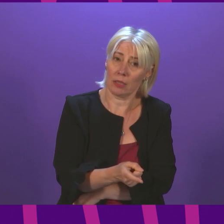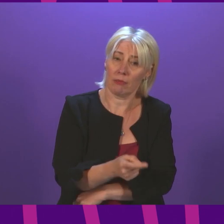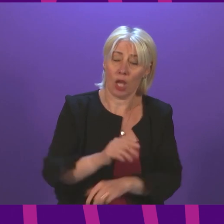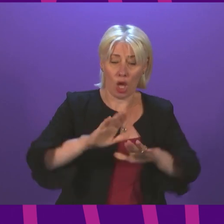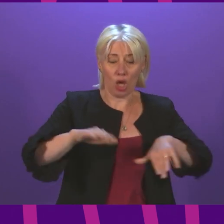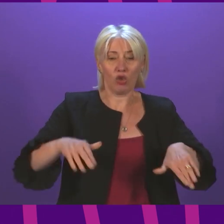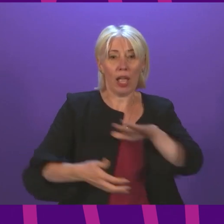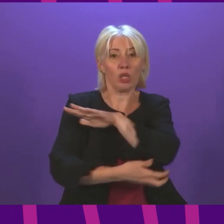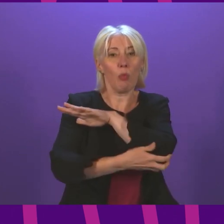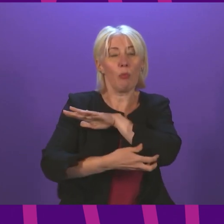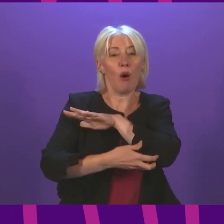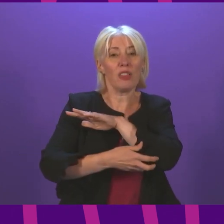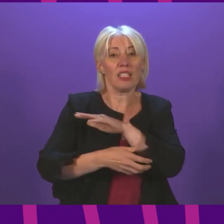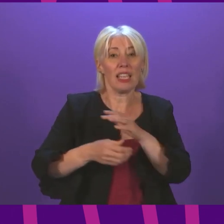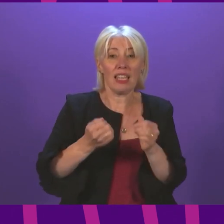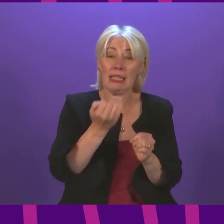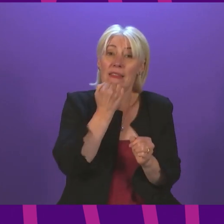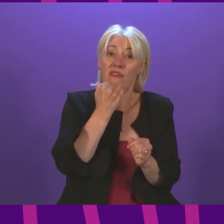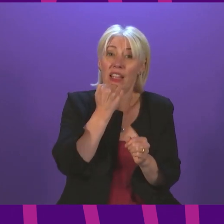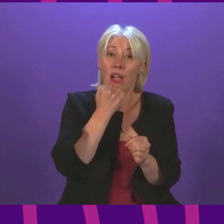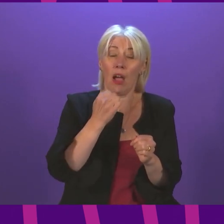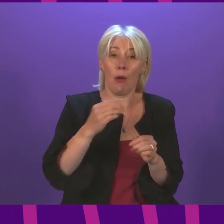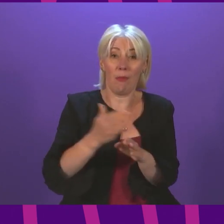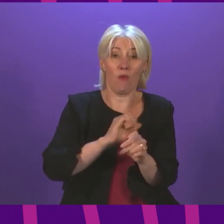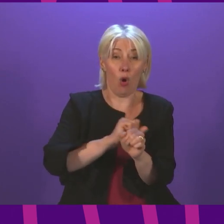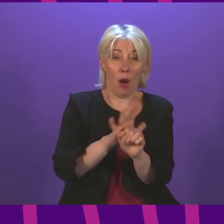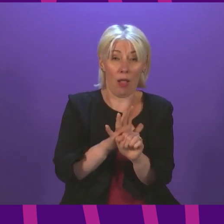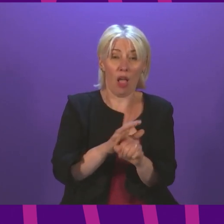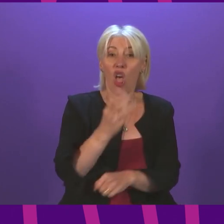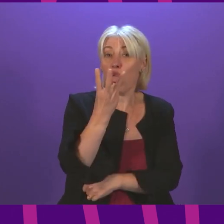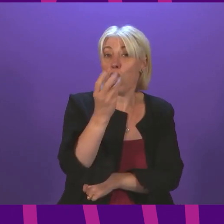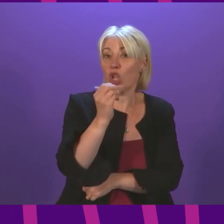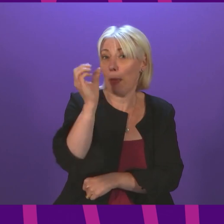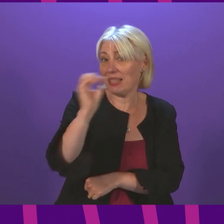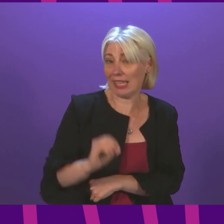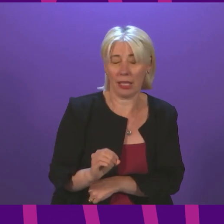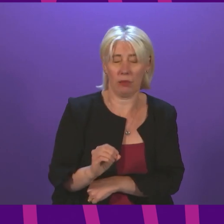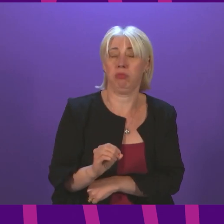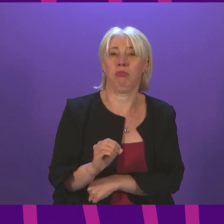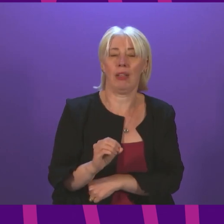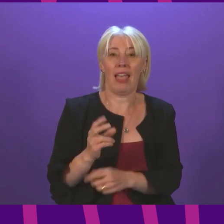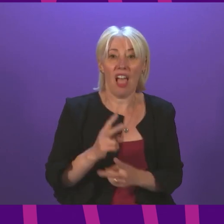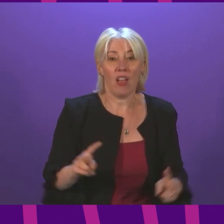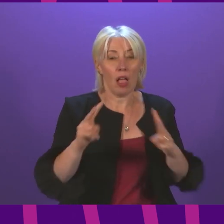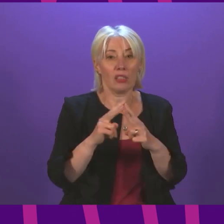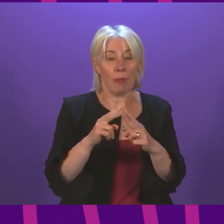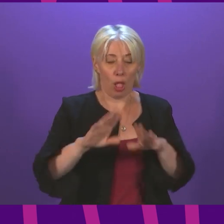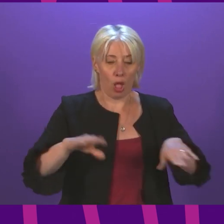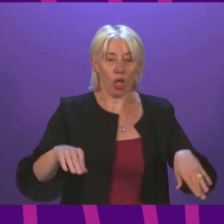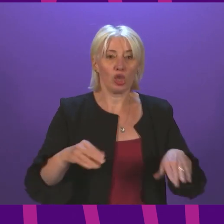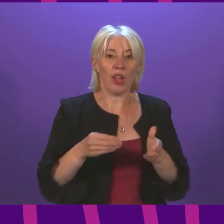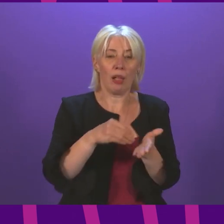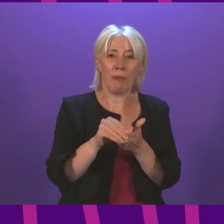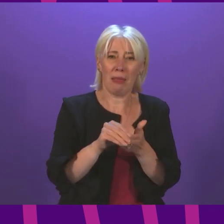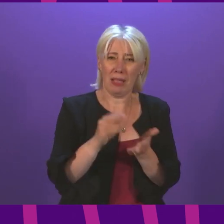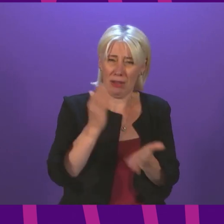child poverty figure, pre-pandemic, of almost 30%. The immediate doubling of the child payment is a moral